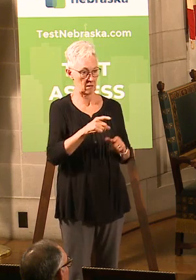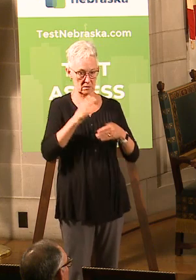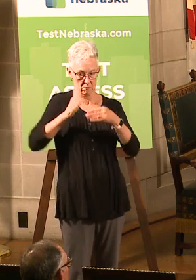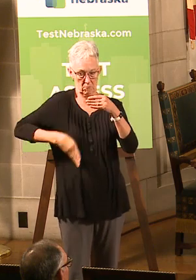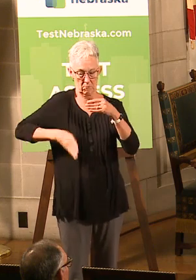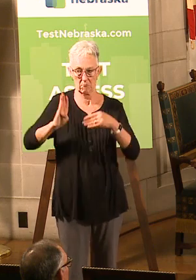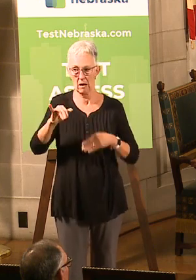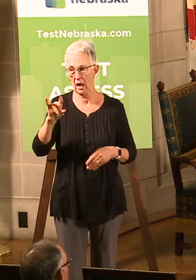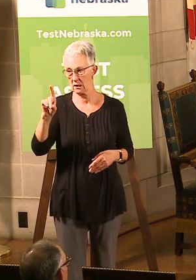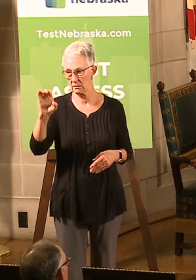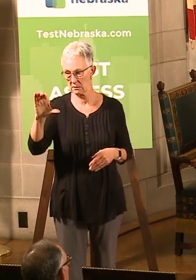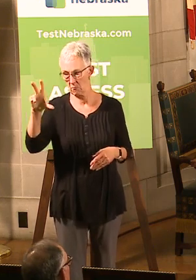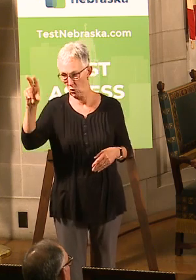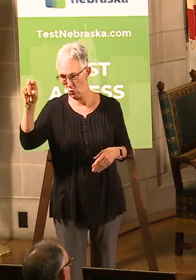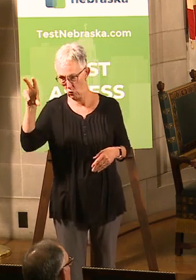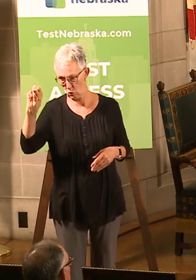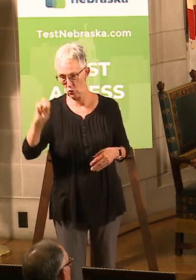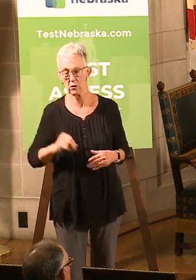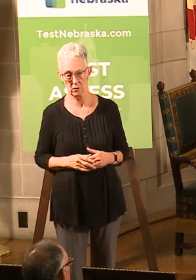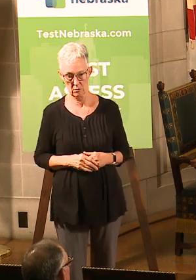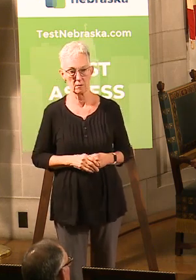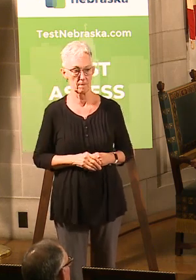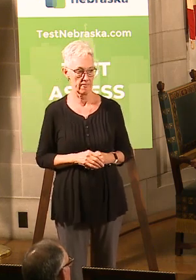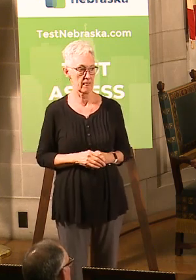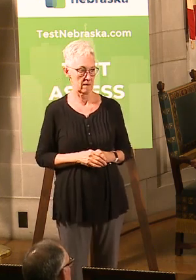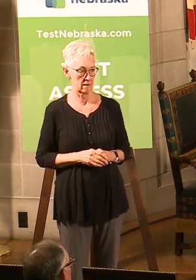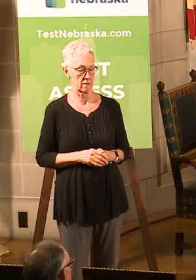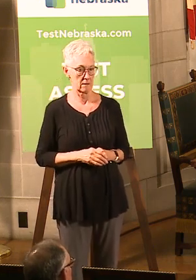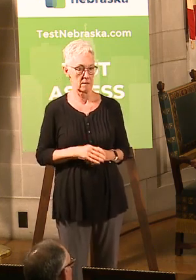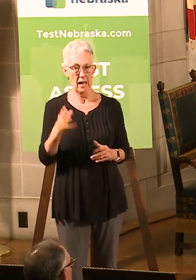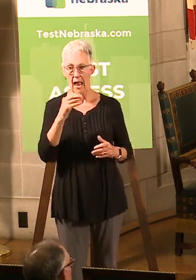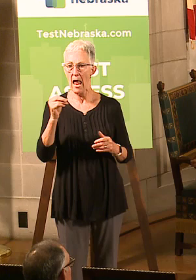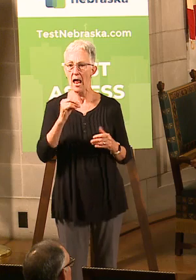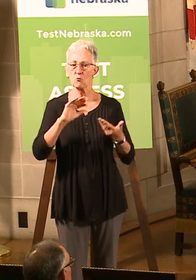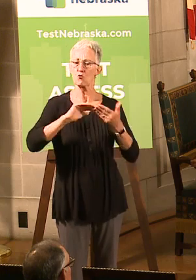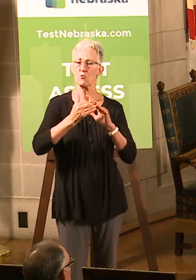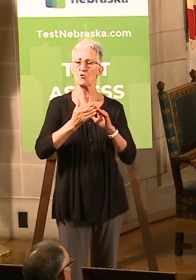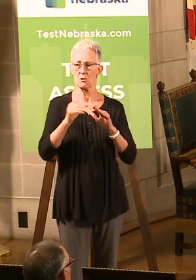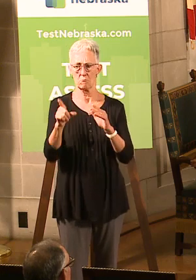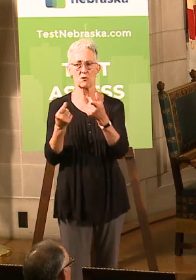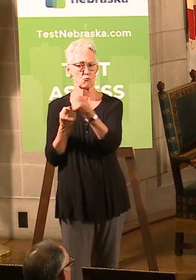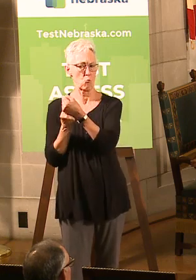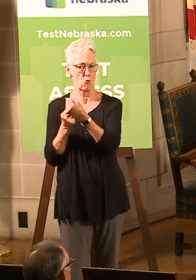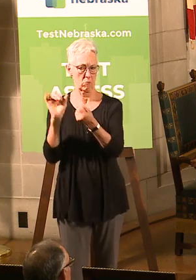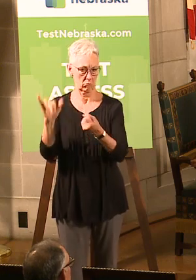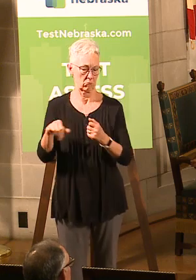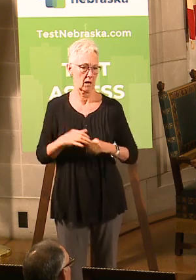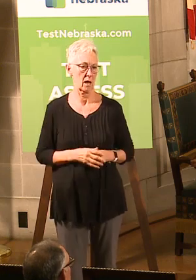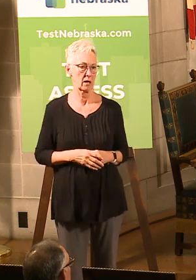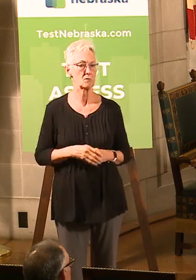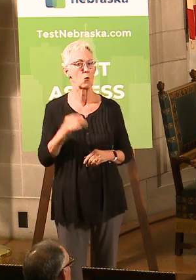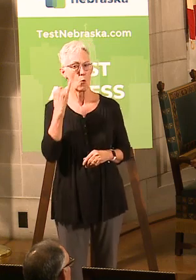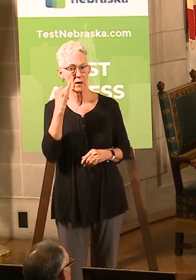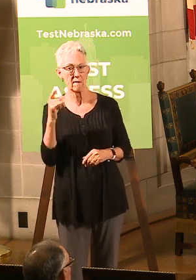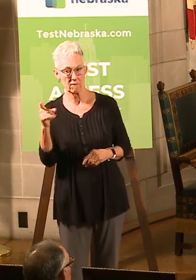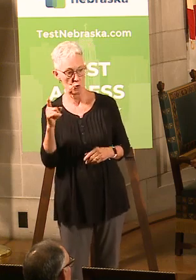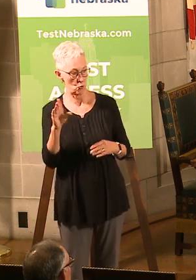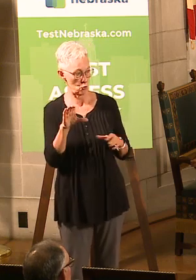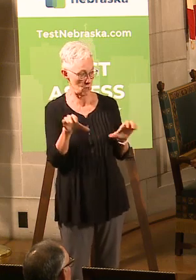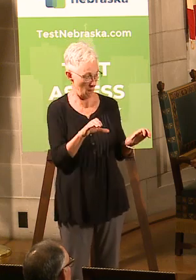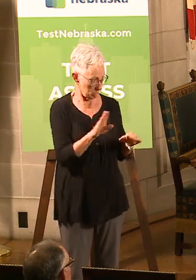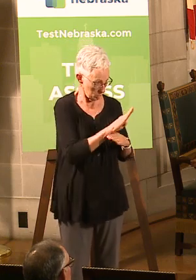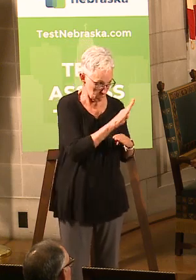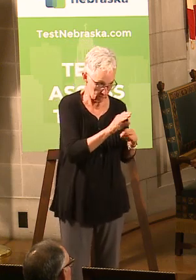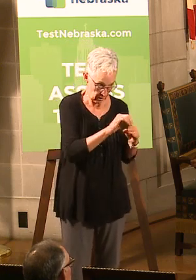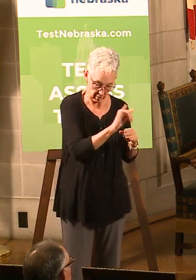So project readiness and timeline. And then community support. So if you've done business in these communities before, what's your track